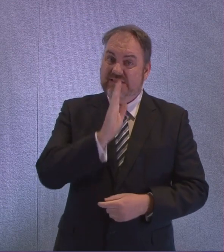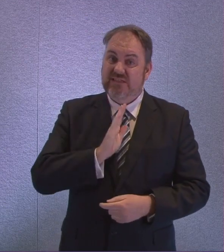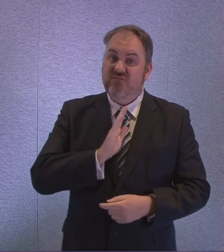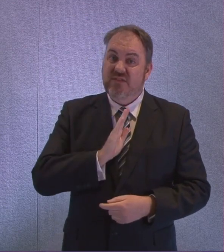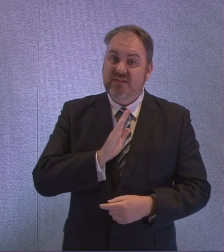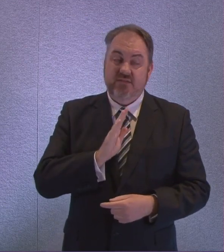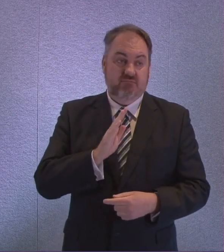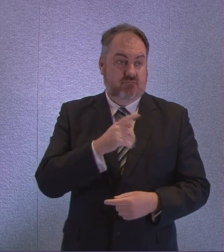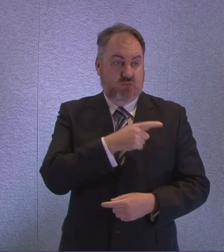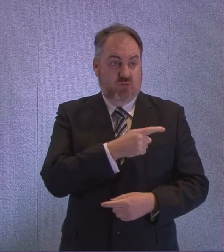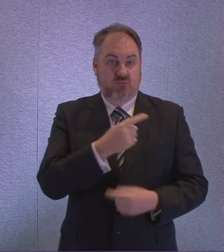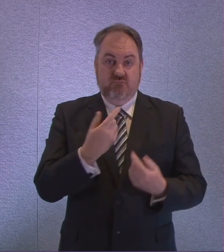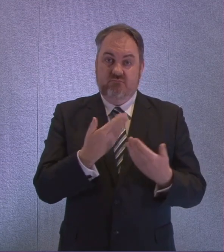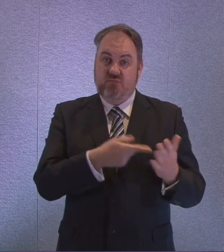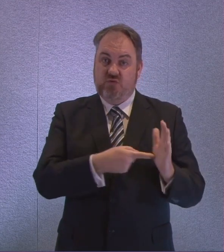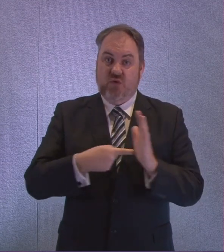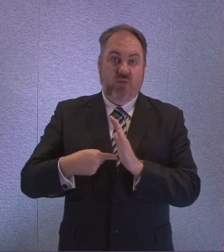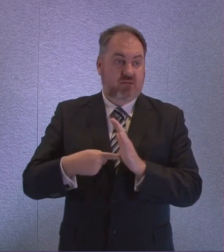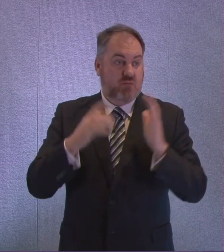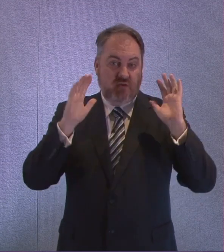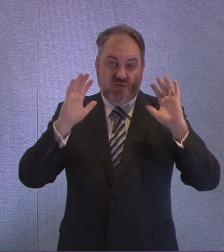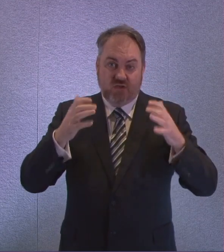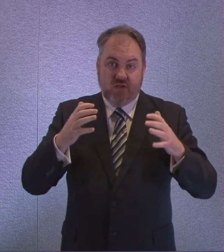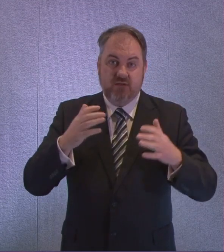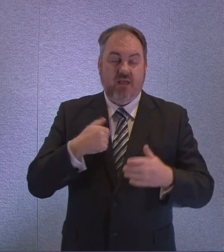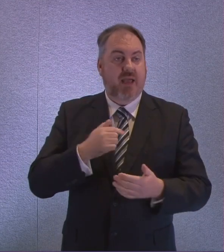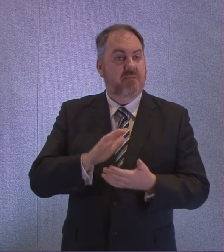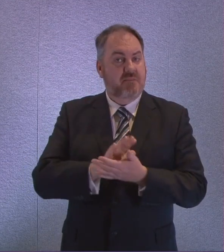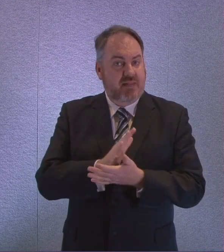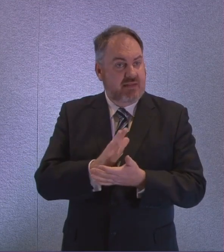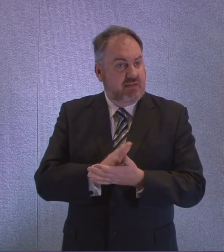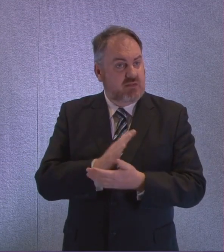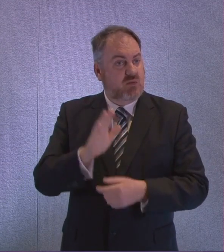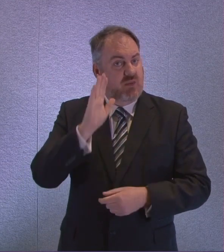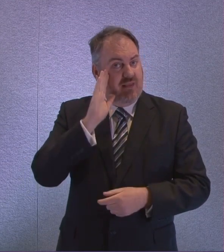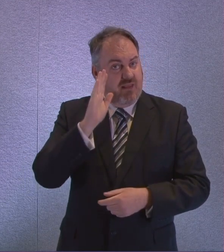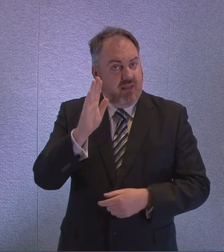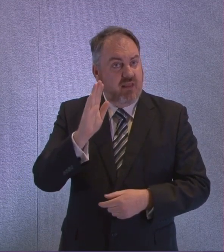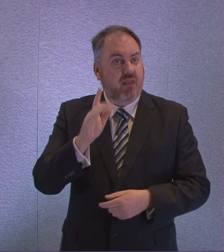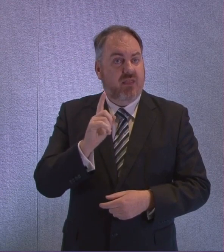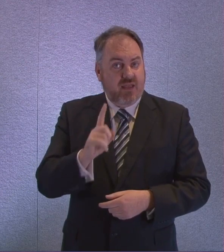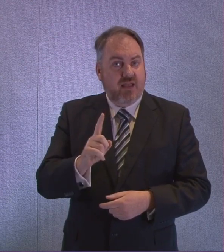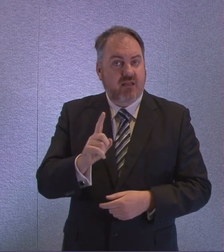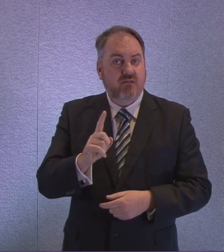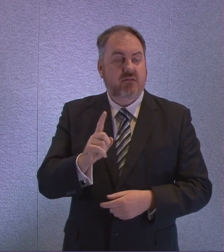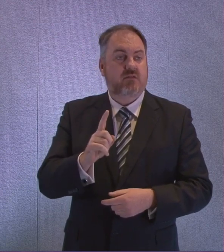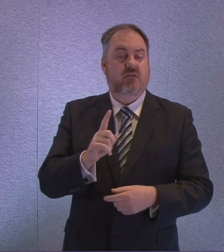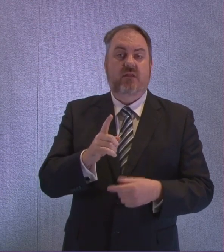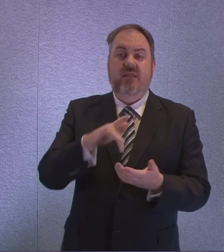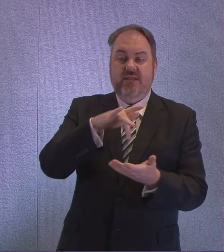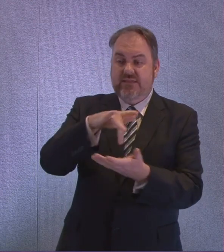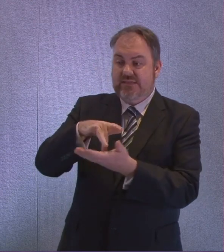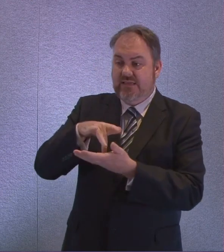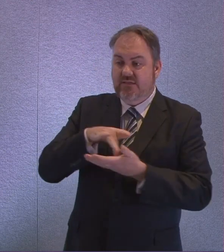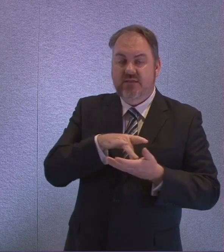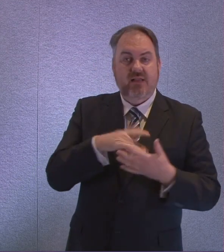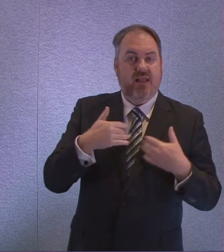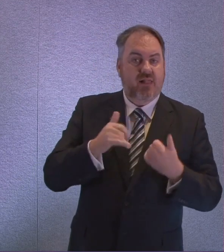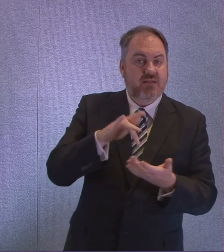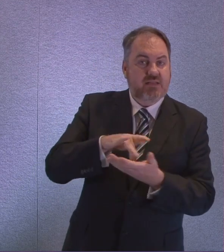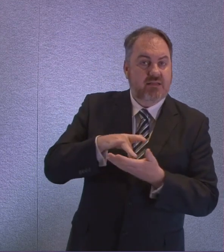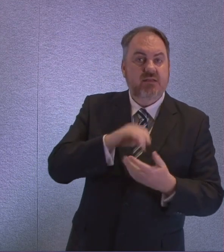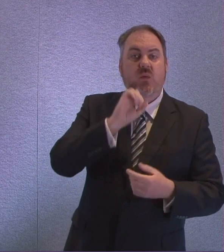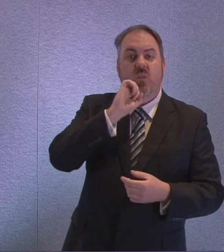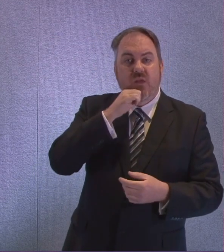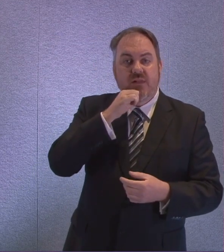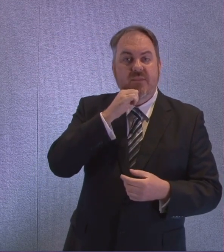engagement is taking place. I'm pleased about the issues of quality. I'm pleased that centres will be open for Easter weekend. But obviously what